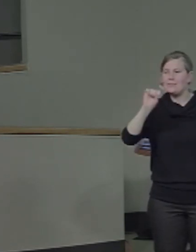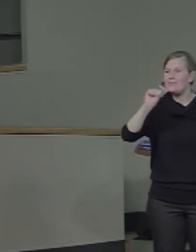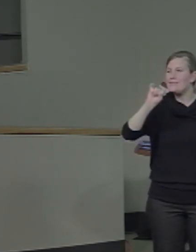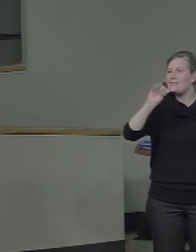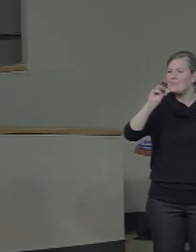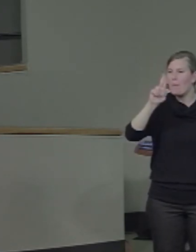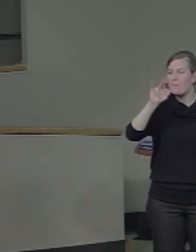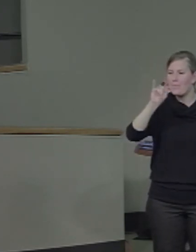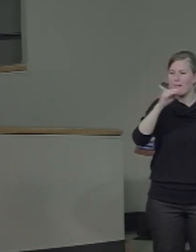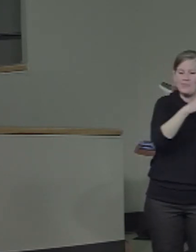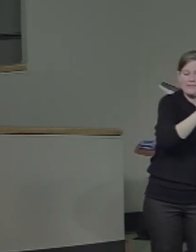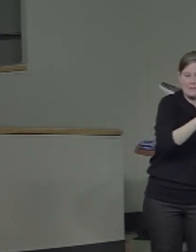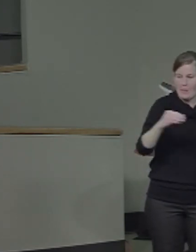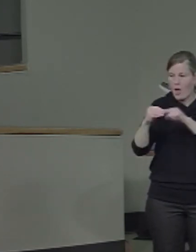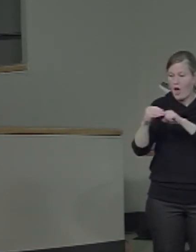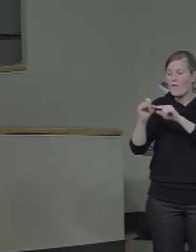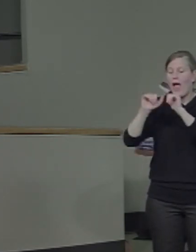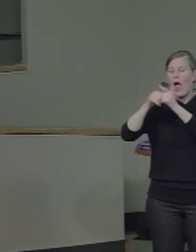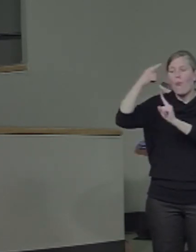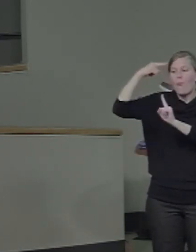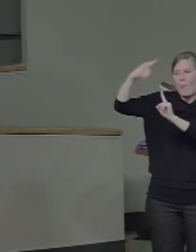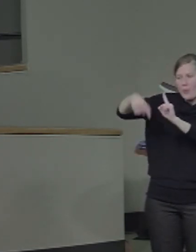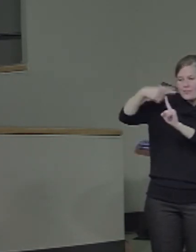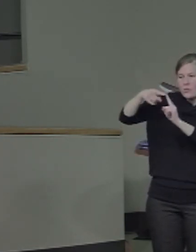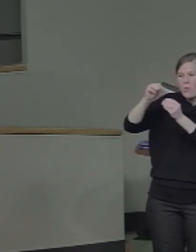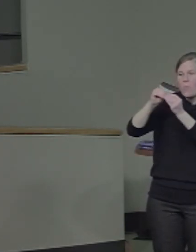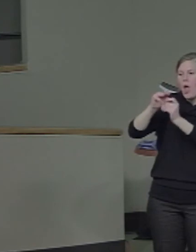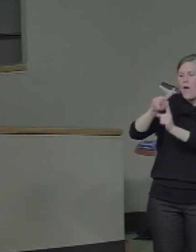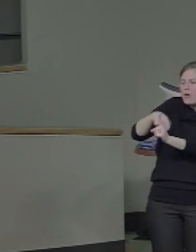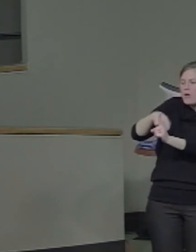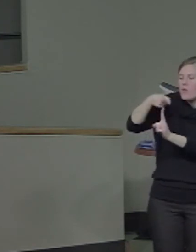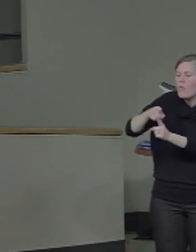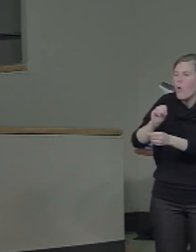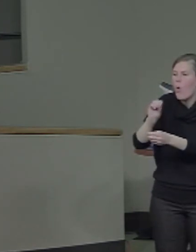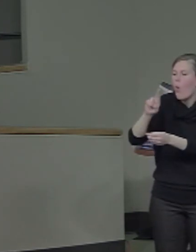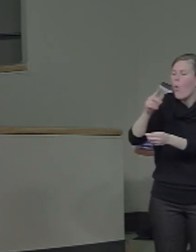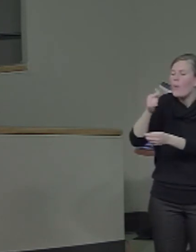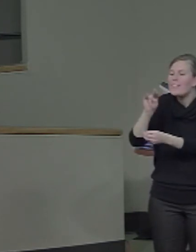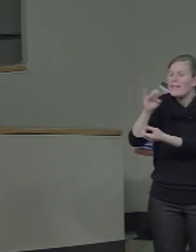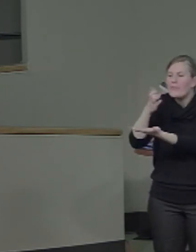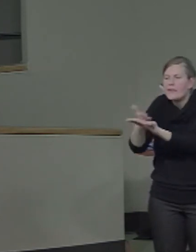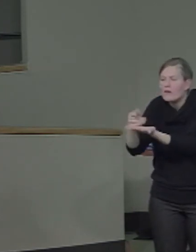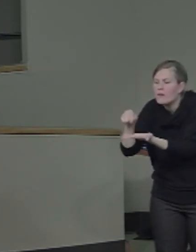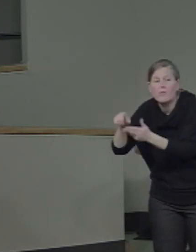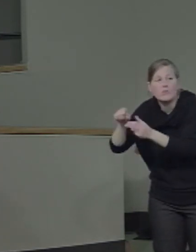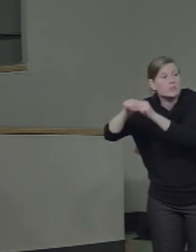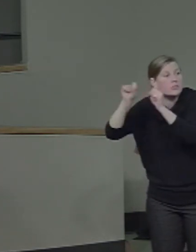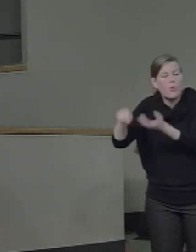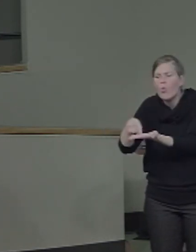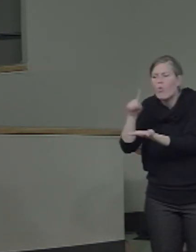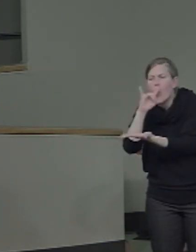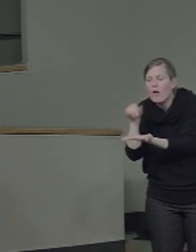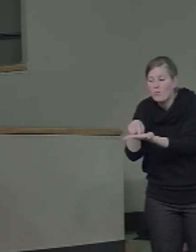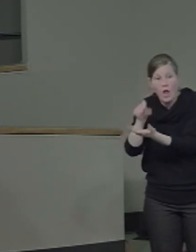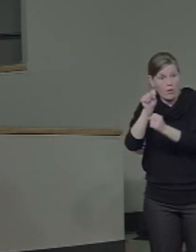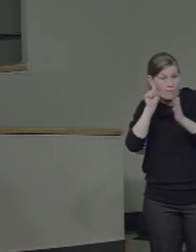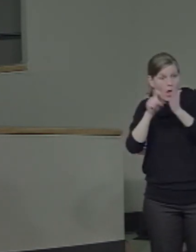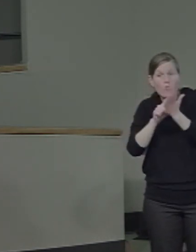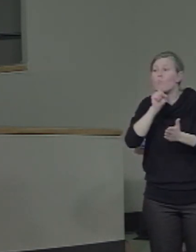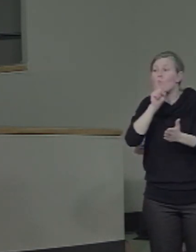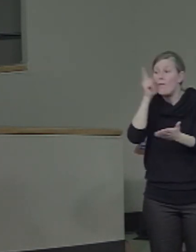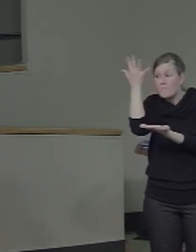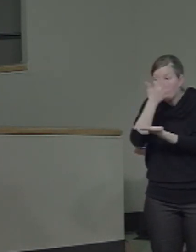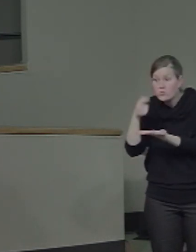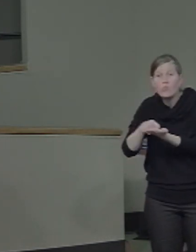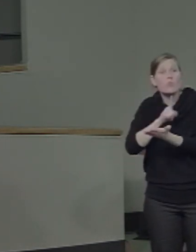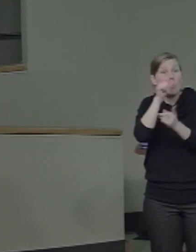stimuli, right? So, if we have a simulation that can recognize, you know, real faces and real words of a reasonable